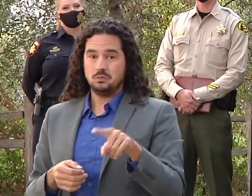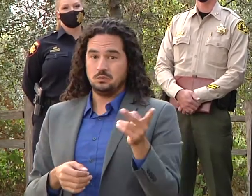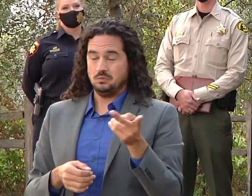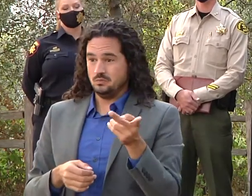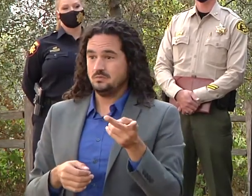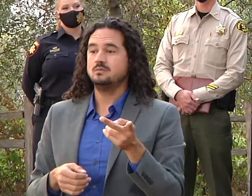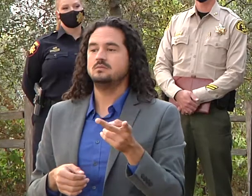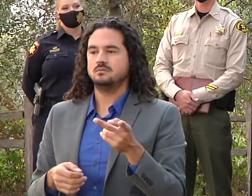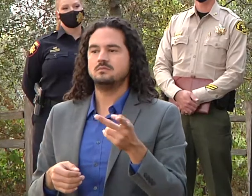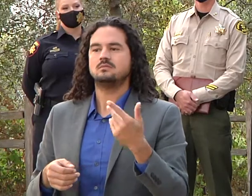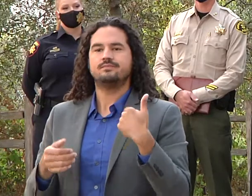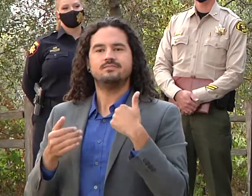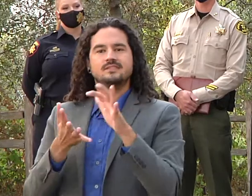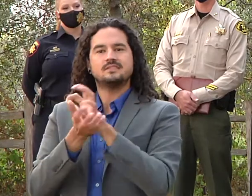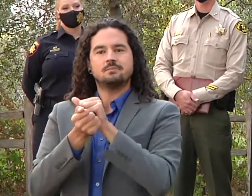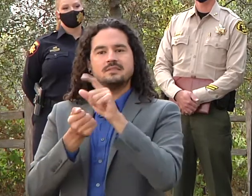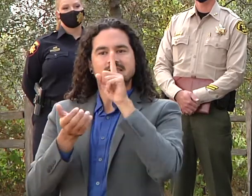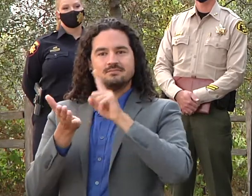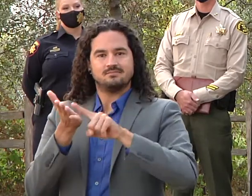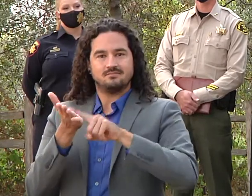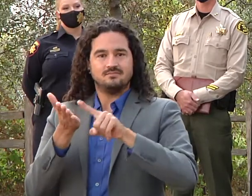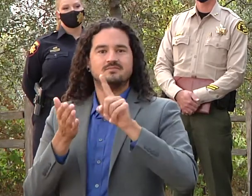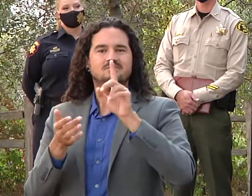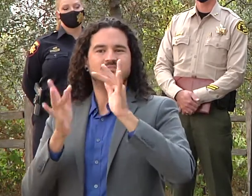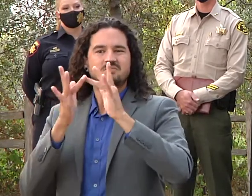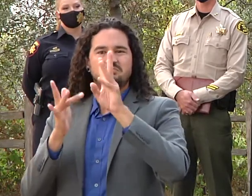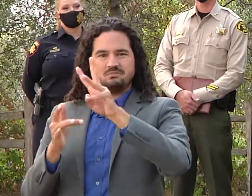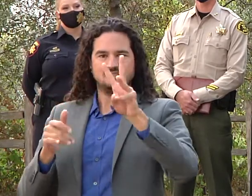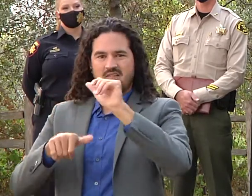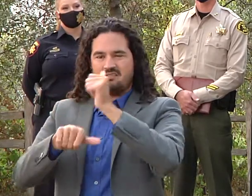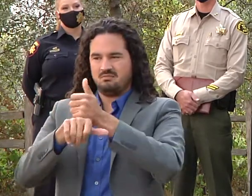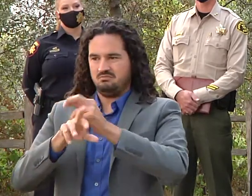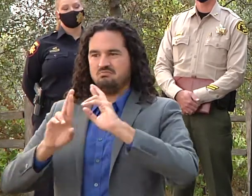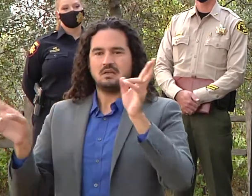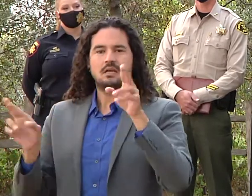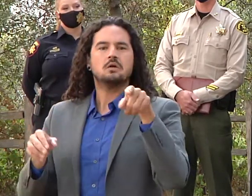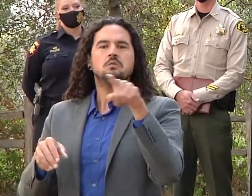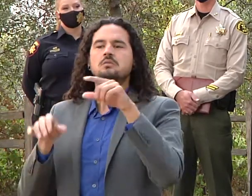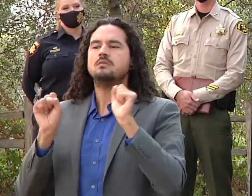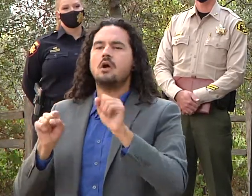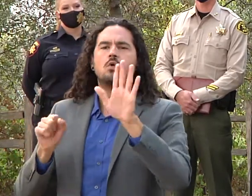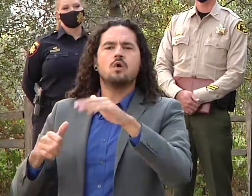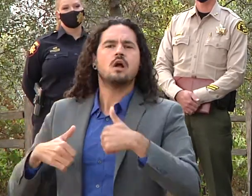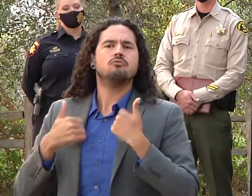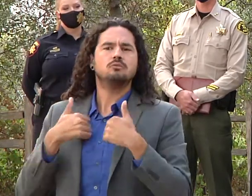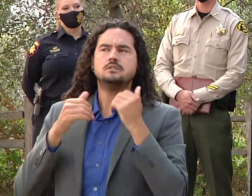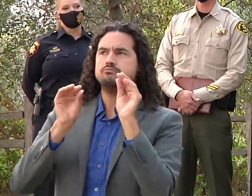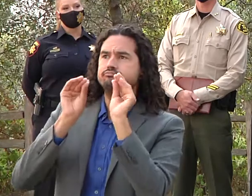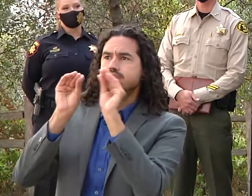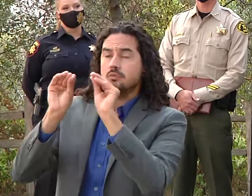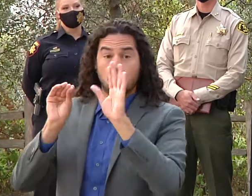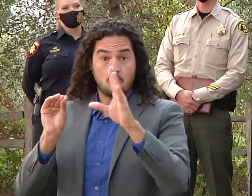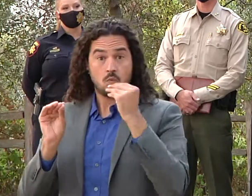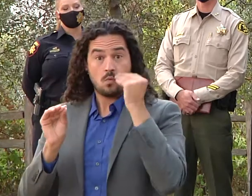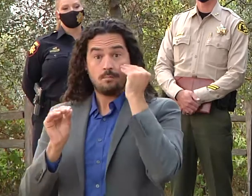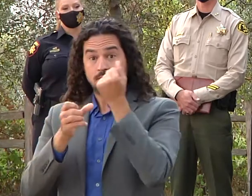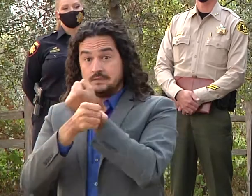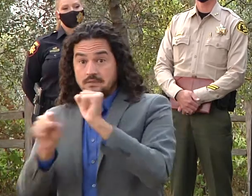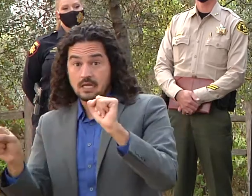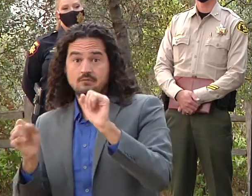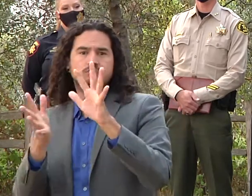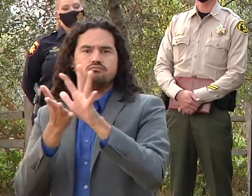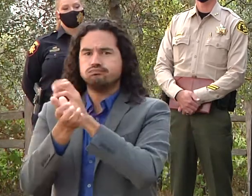websites up so that you can find out whether your structure if you're still evacuated was damaged or destroyed and if it has been